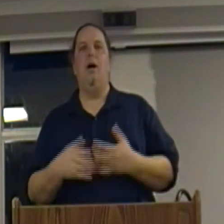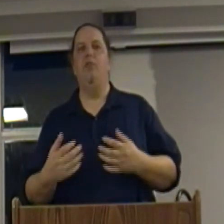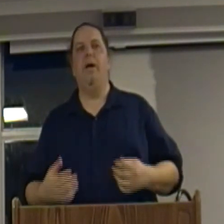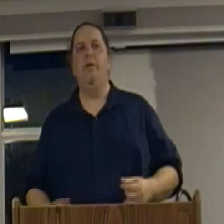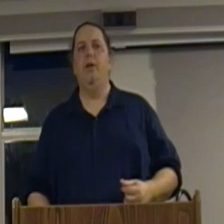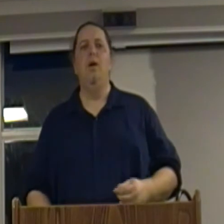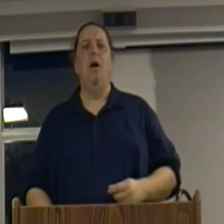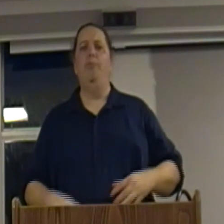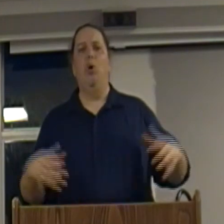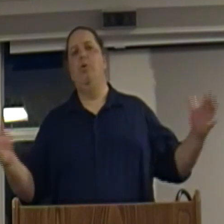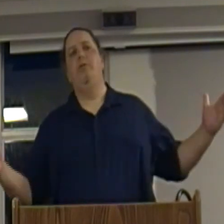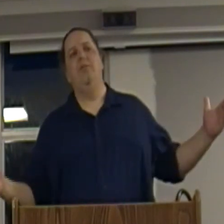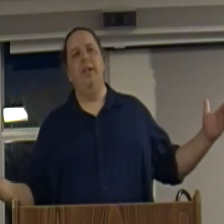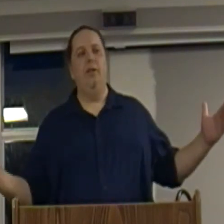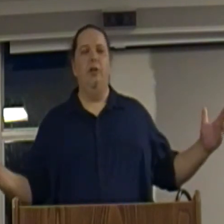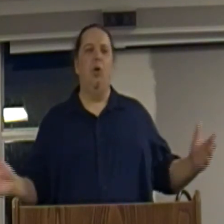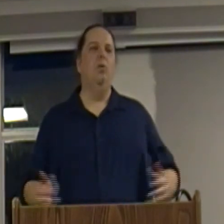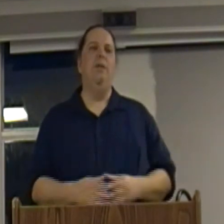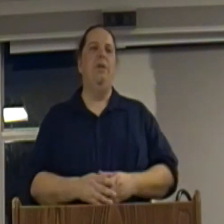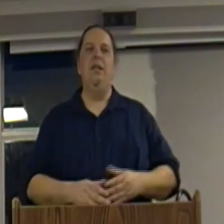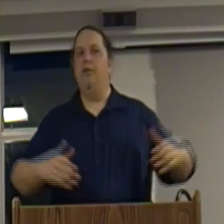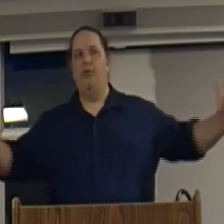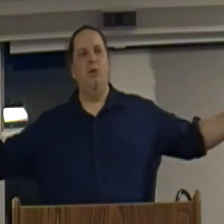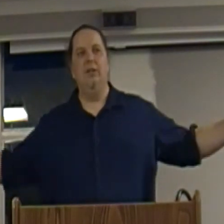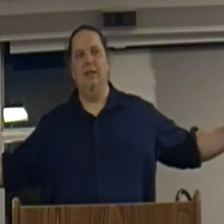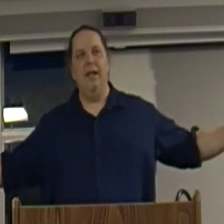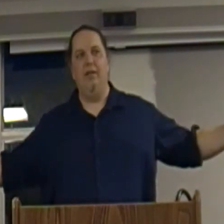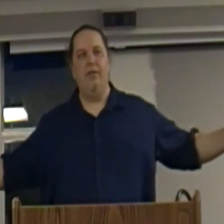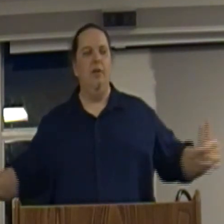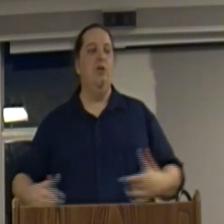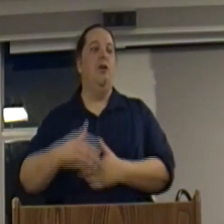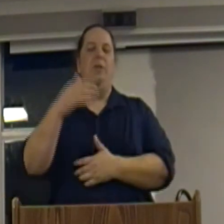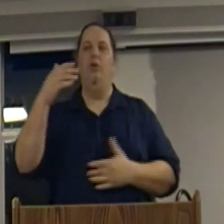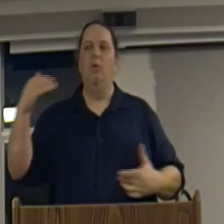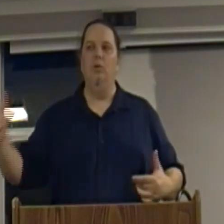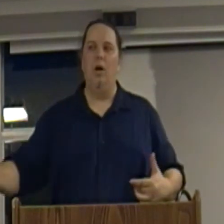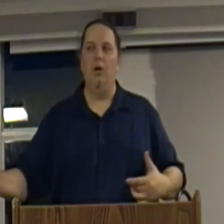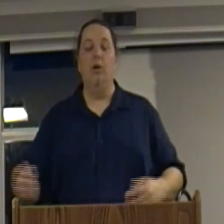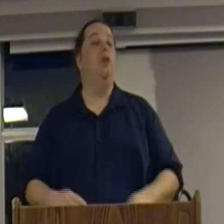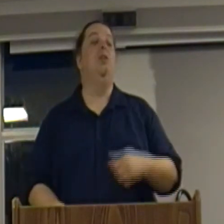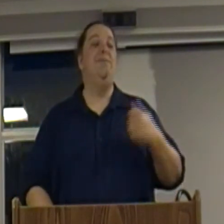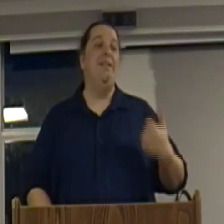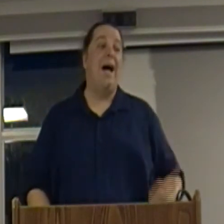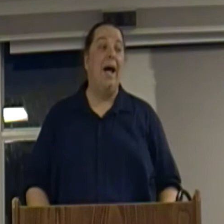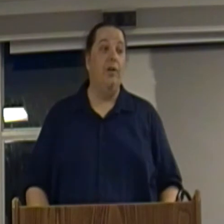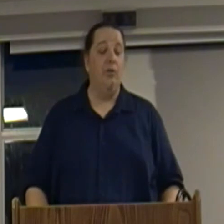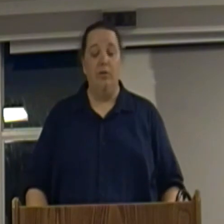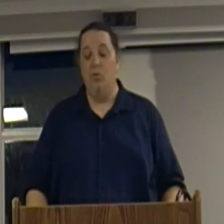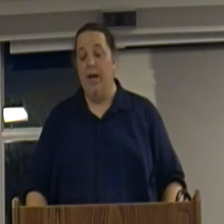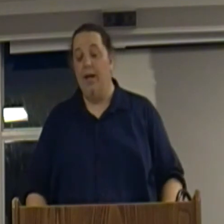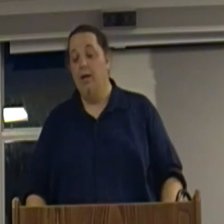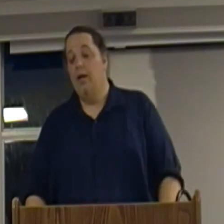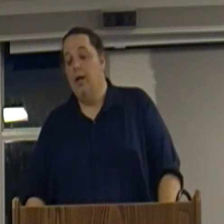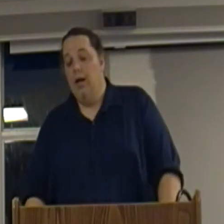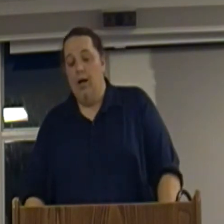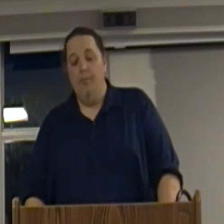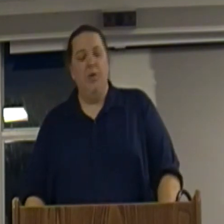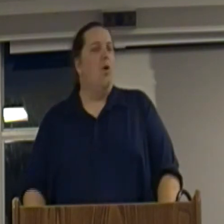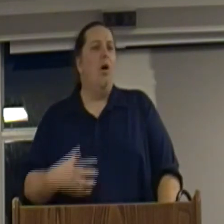laws about, you know, a bolt of linen could only be a certain length and you could no longer, it could only be dyed a certain way. There were